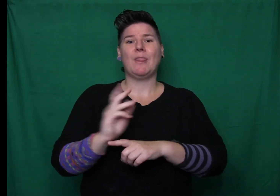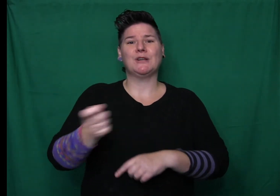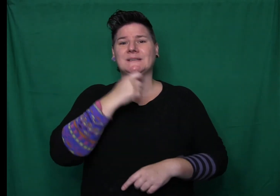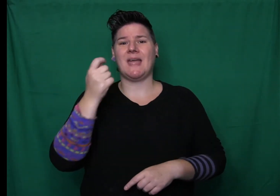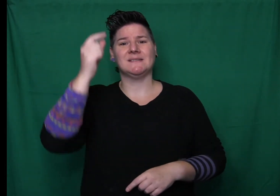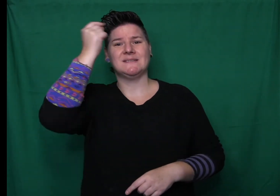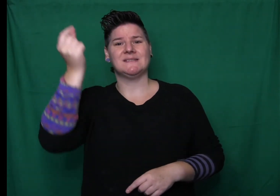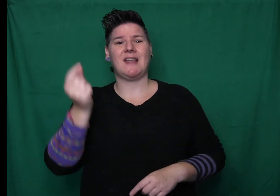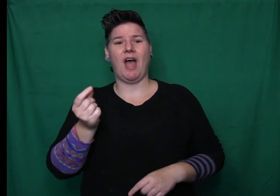to sweep the room for you.